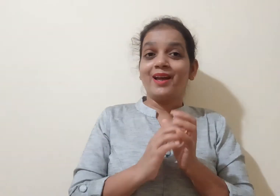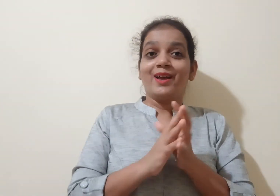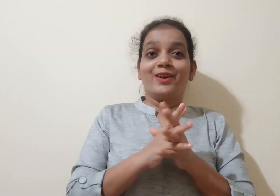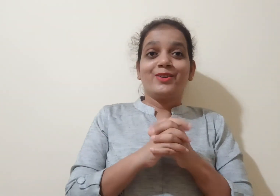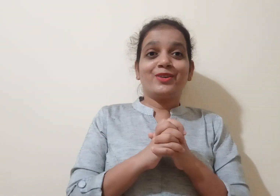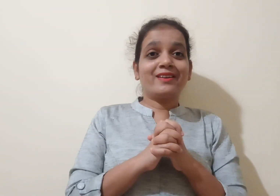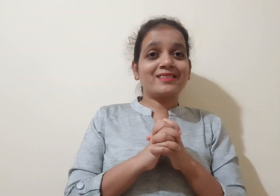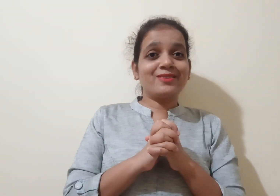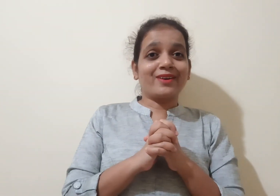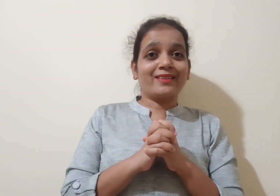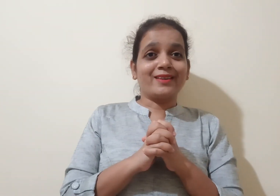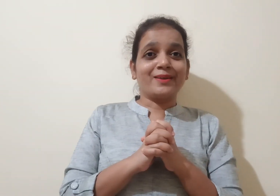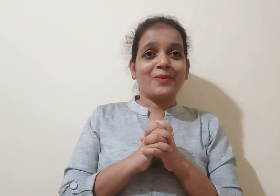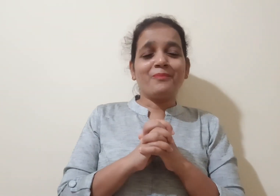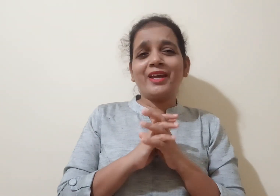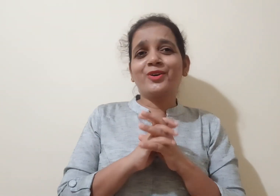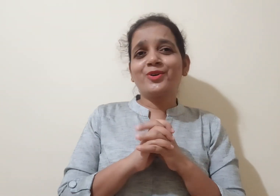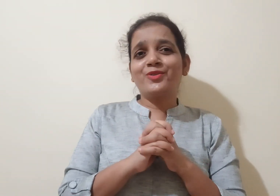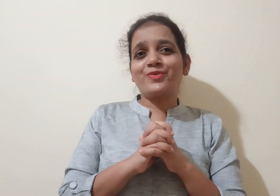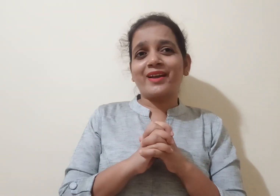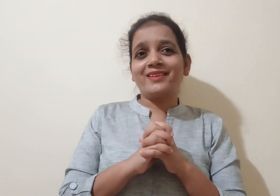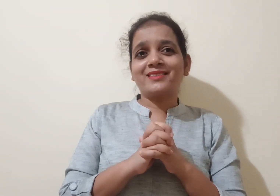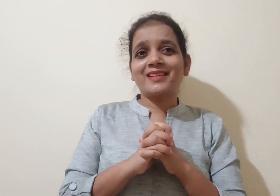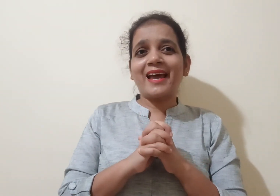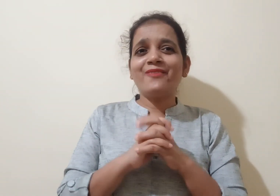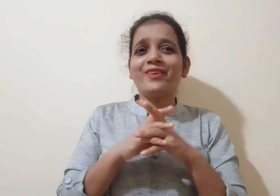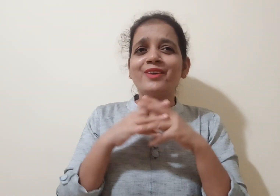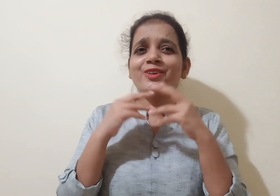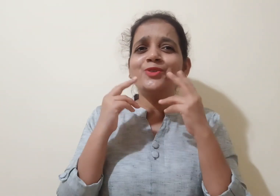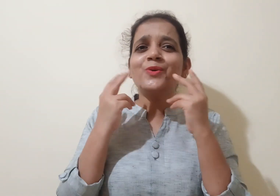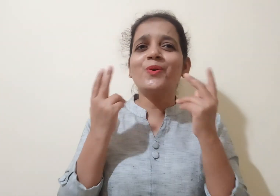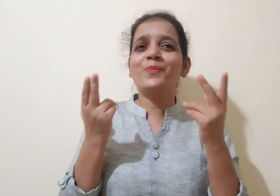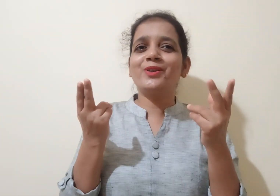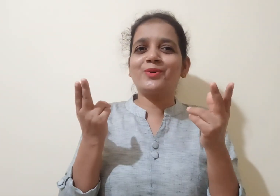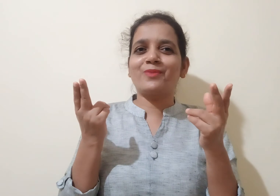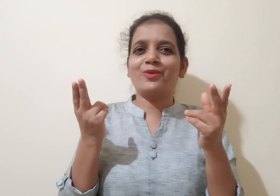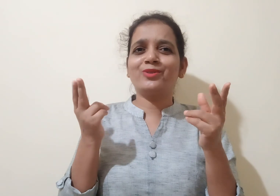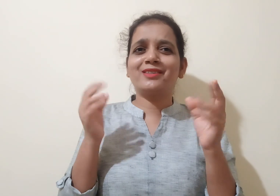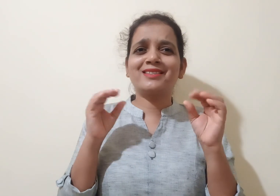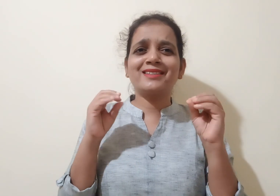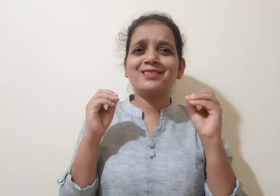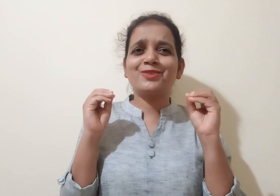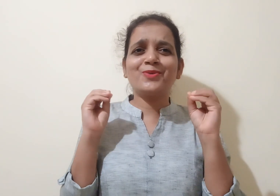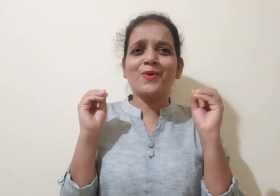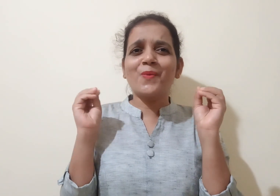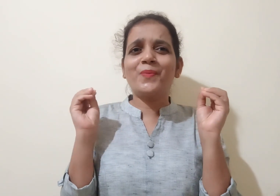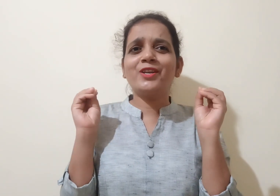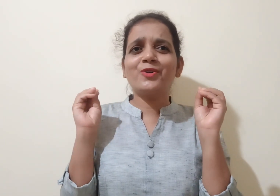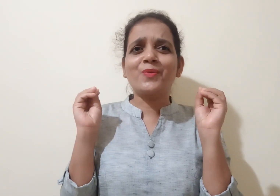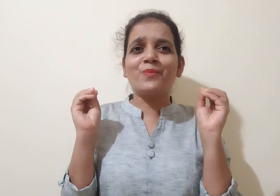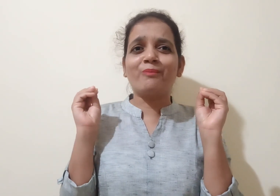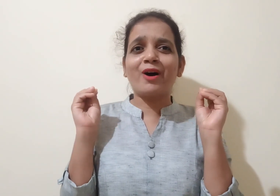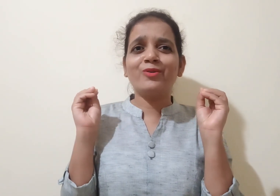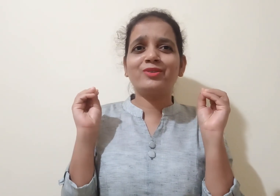listen one thing, make good friends. And whenever you open your mouth, just you open your mouth